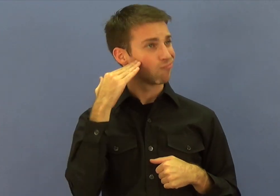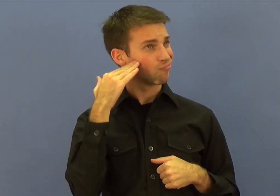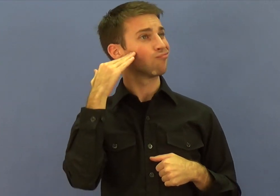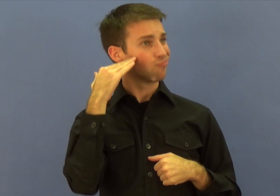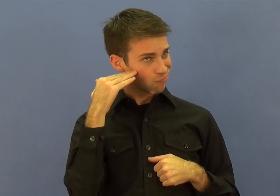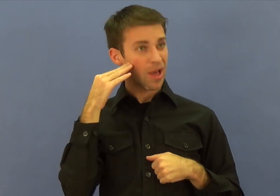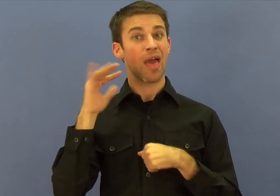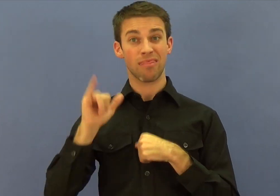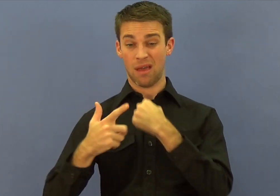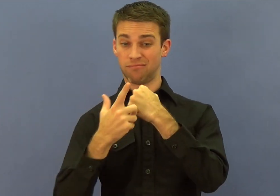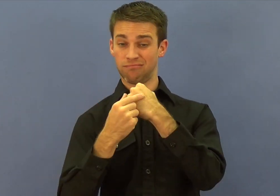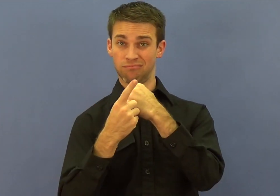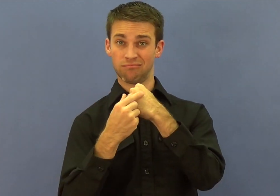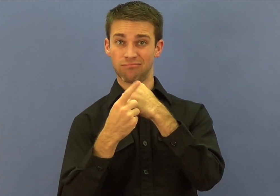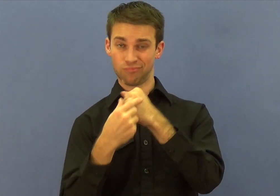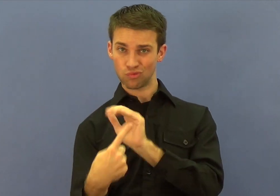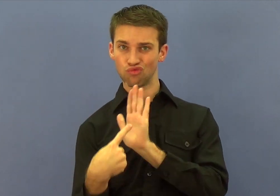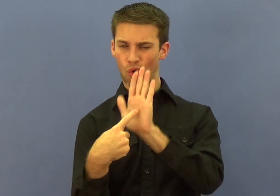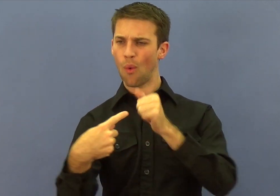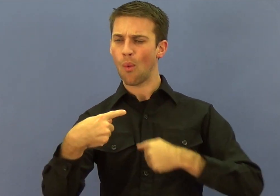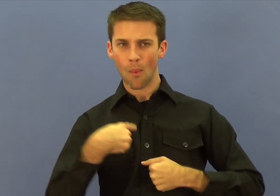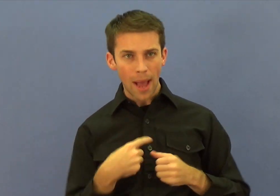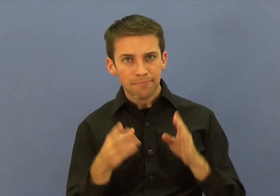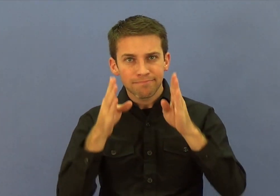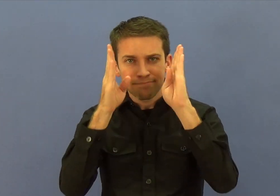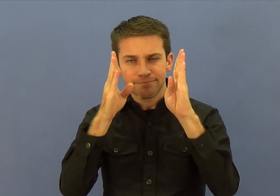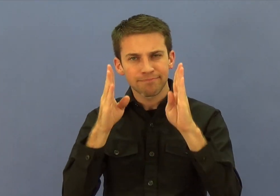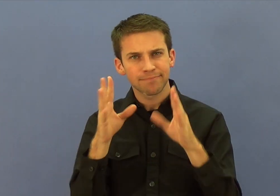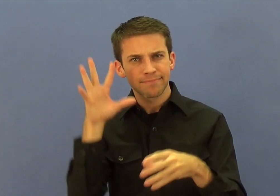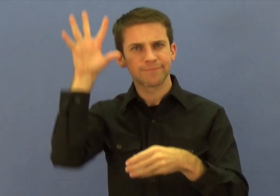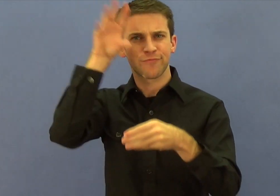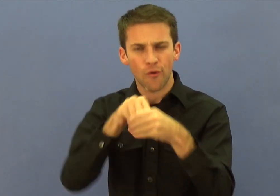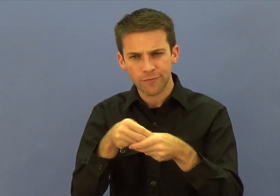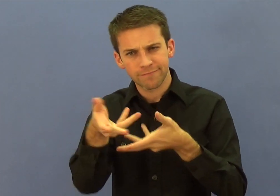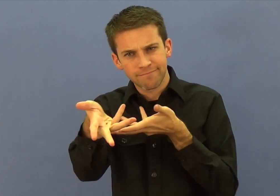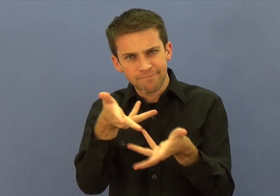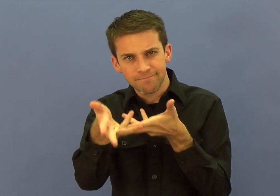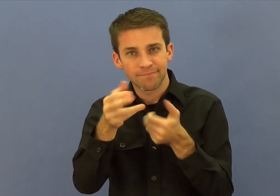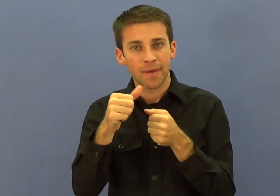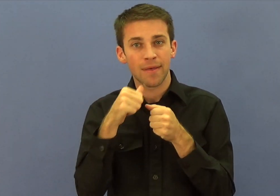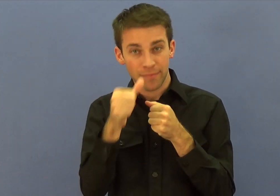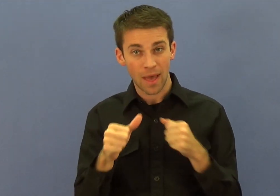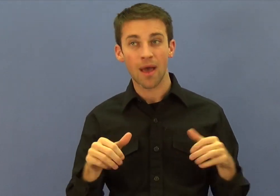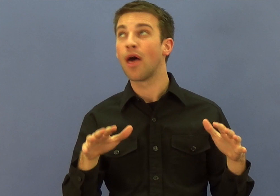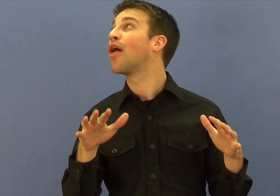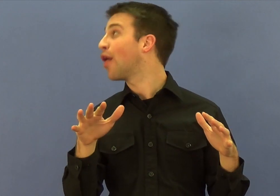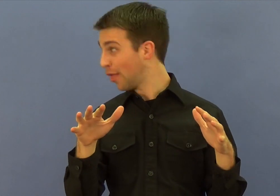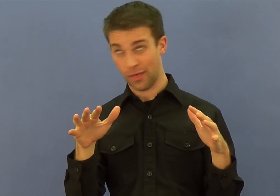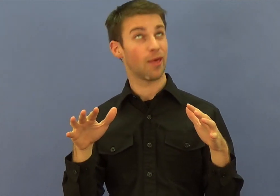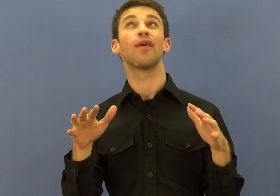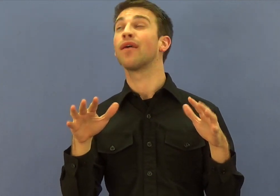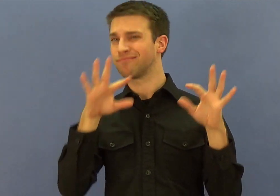other person's hand with my index finger. That tapping motion could be compared to a head nod or a mm-hmm.